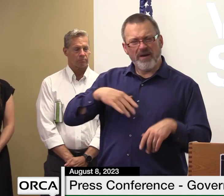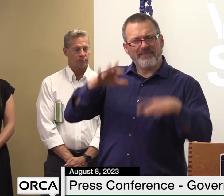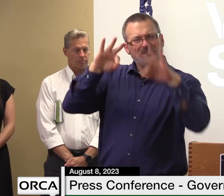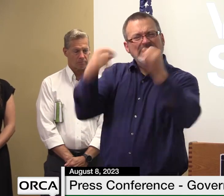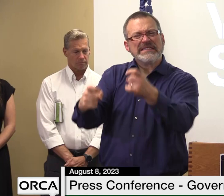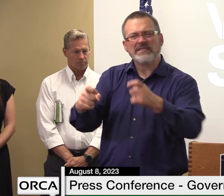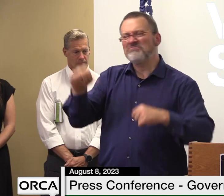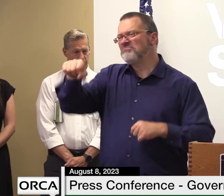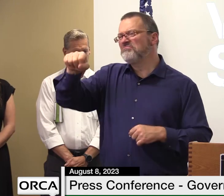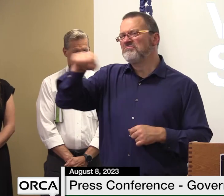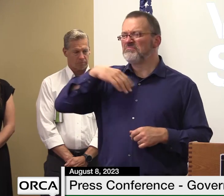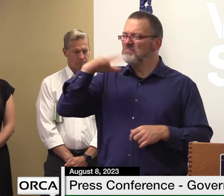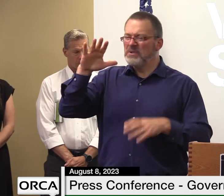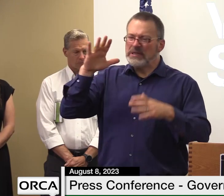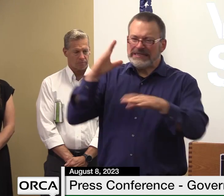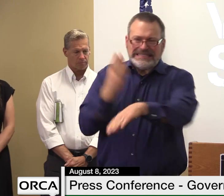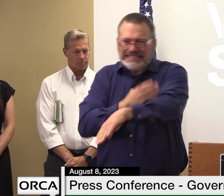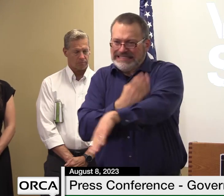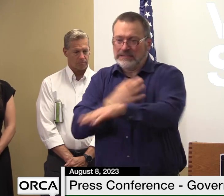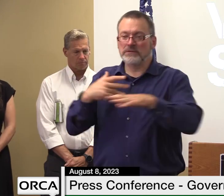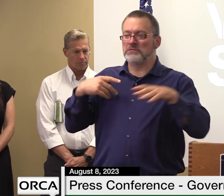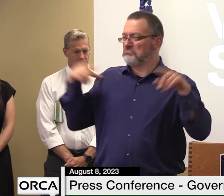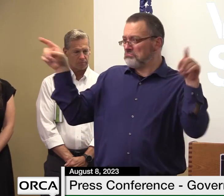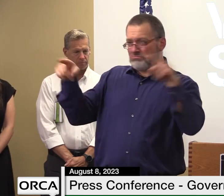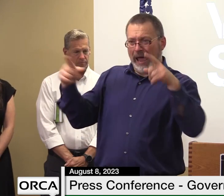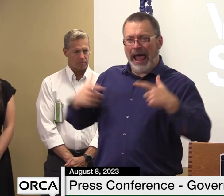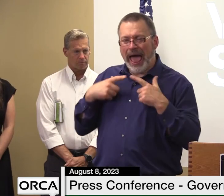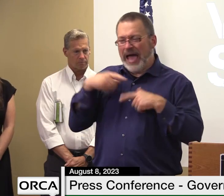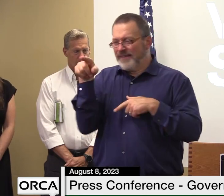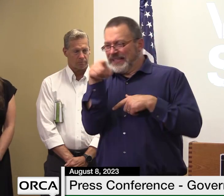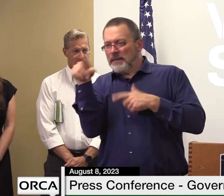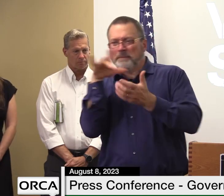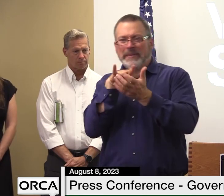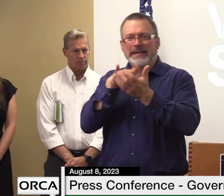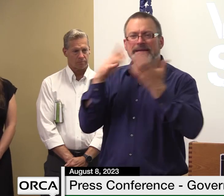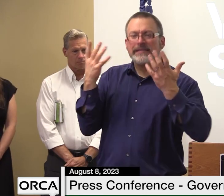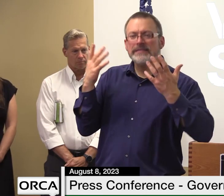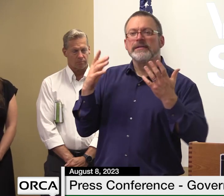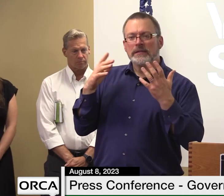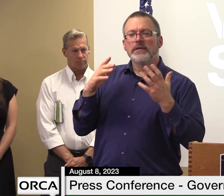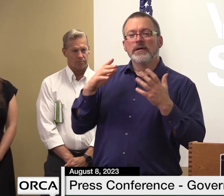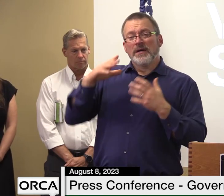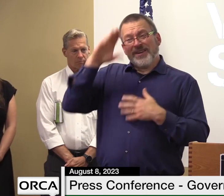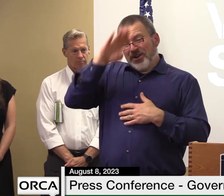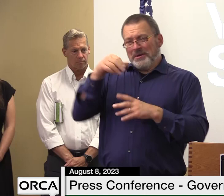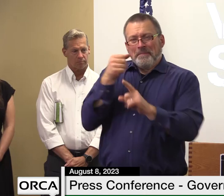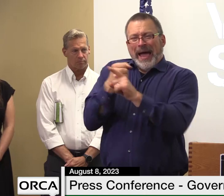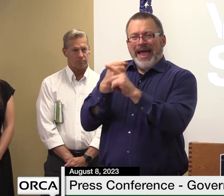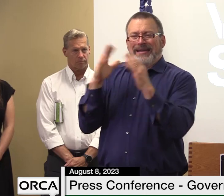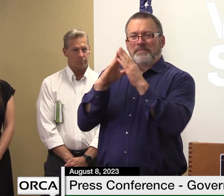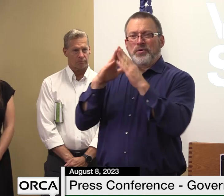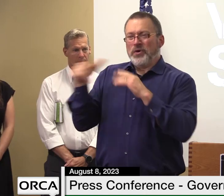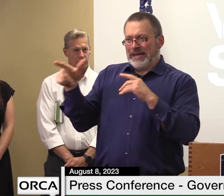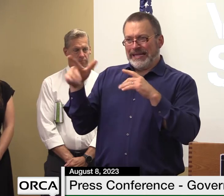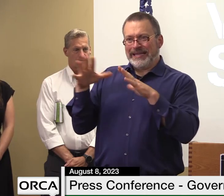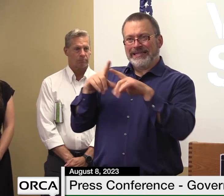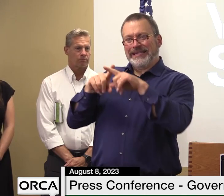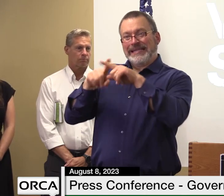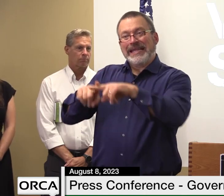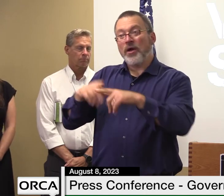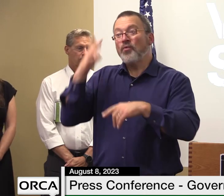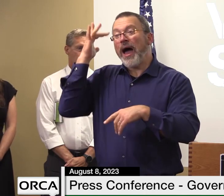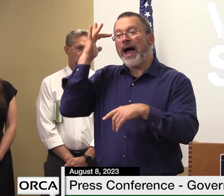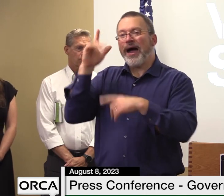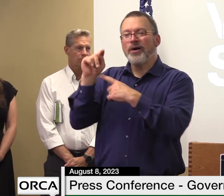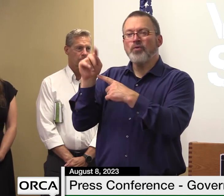but um but my you know it's difficult for the communities that were really counting on this to tie them together